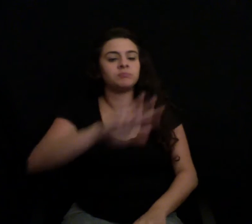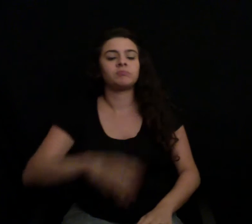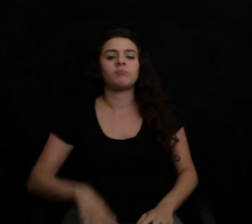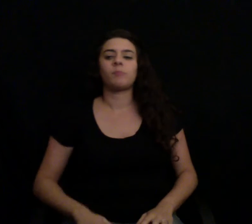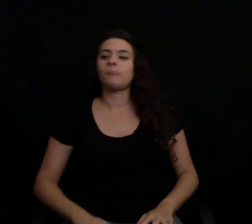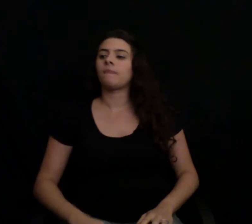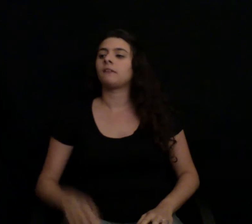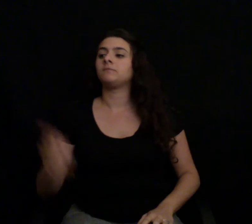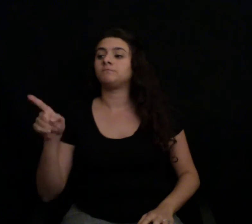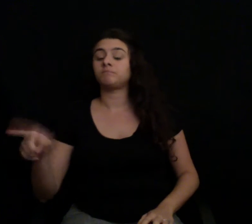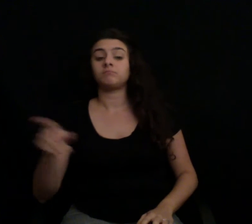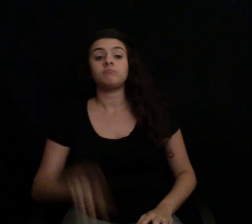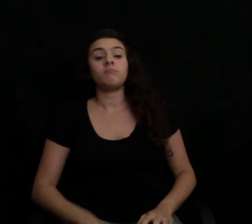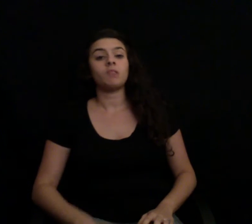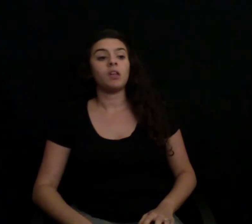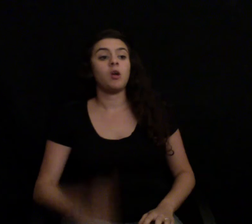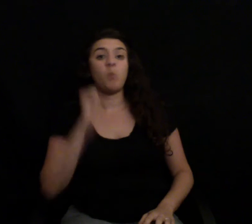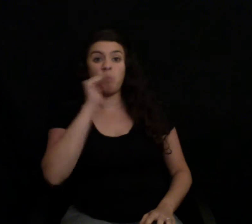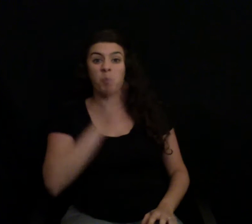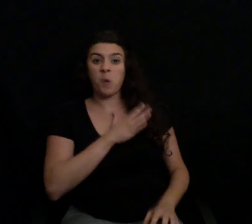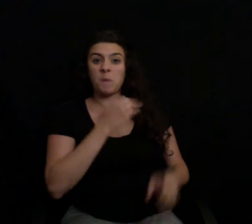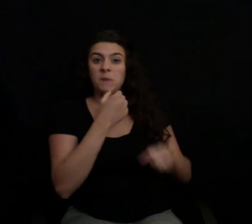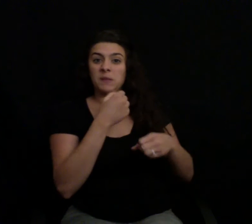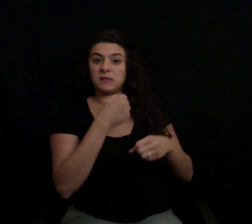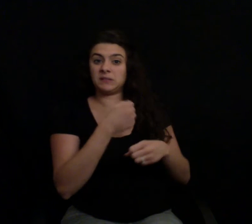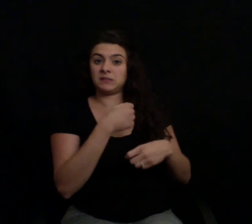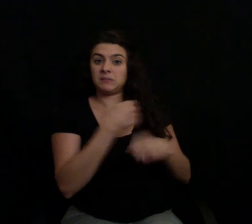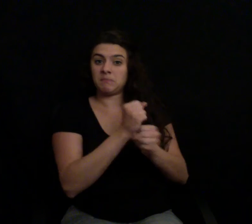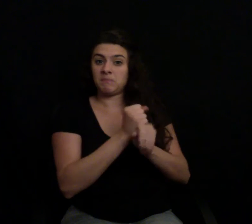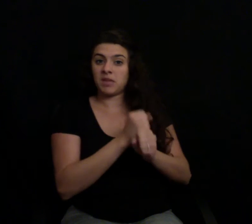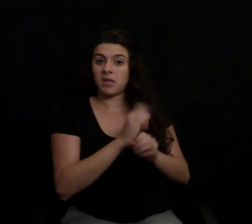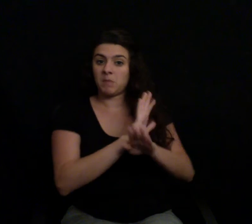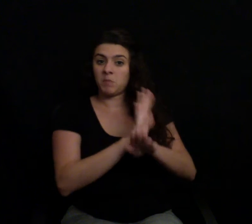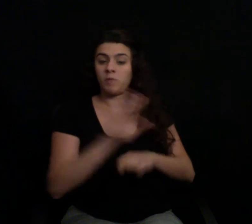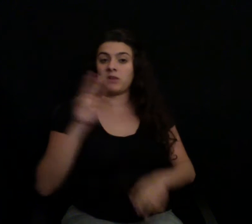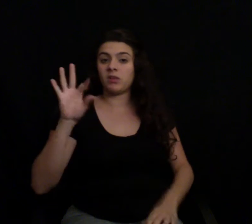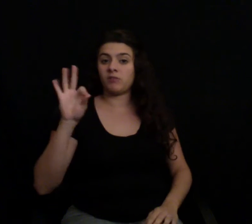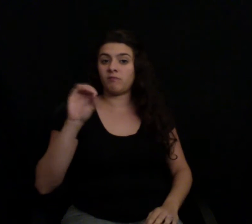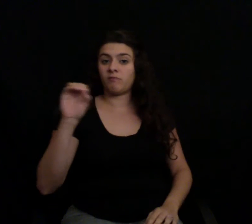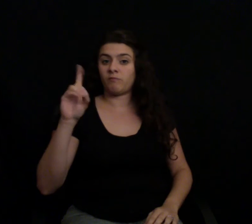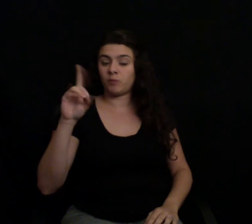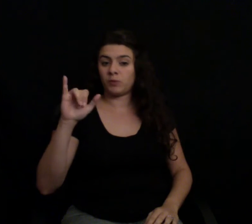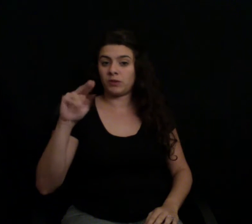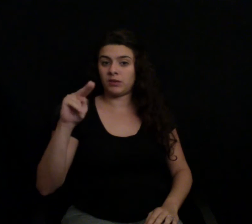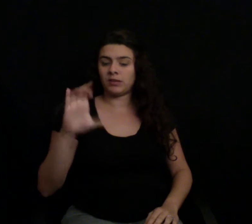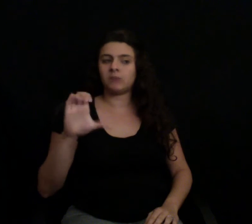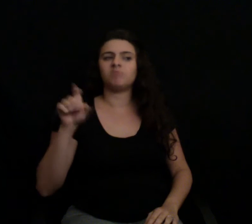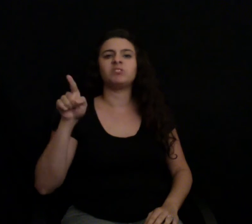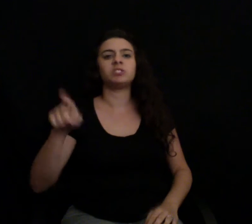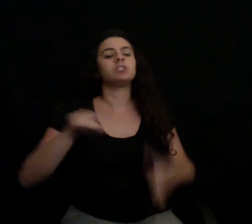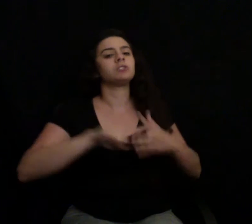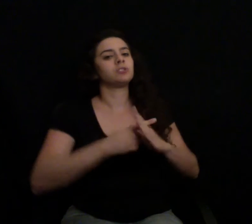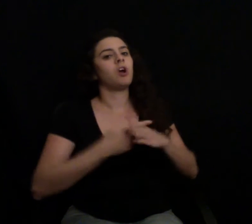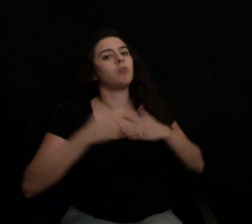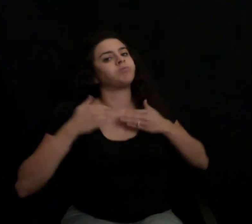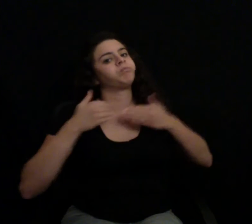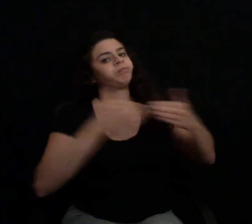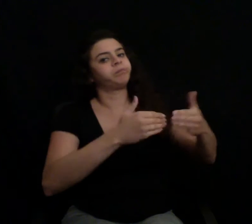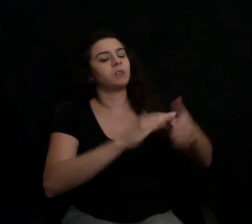She kicked a damn door open. So I'm kind of just walking through a door that she kicked open. Craig and I are always joking that the next thing that we're going to